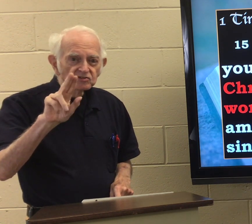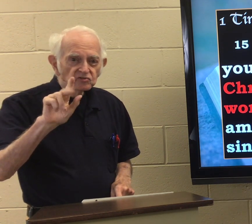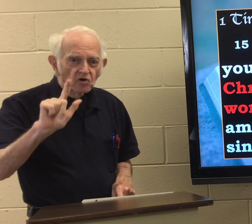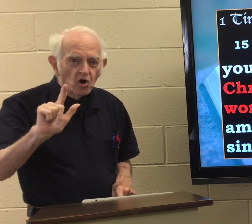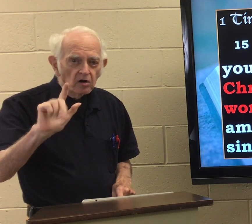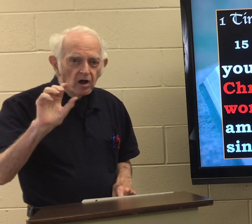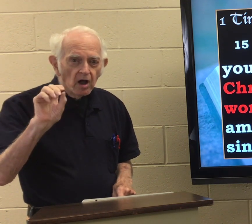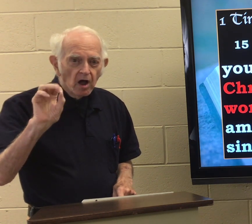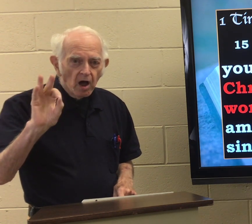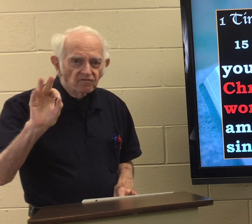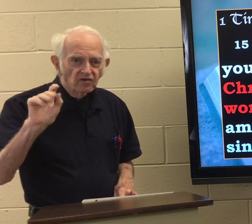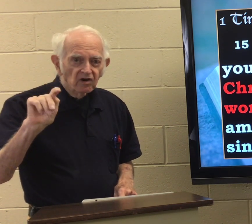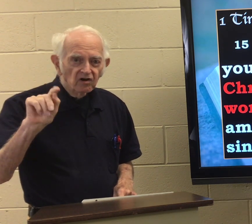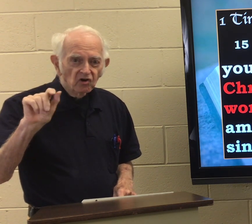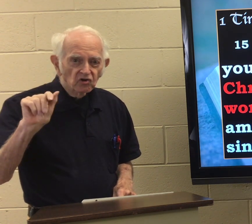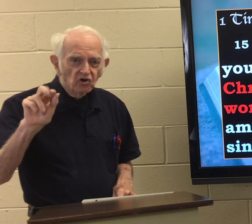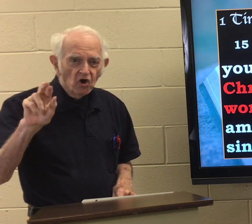of Tarsus?